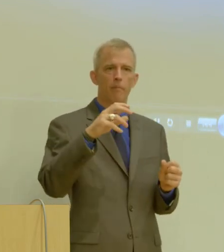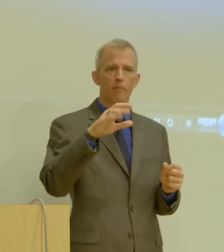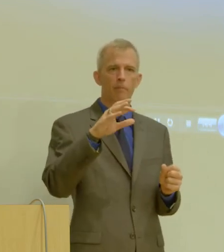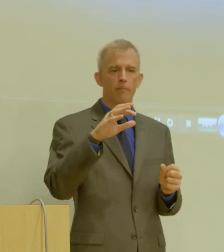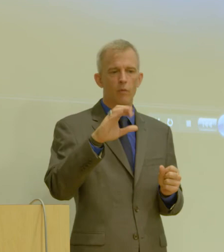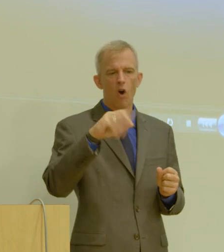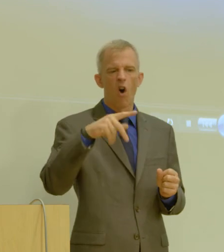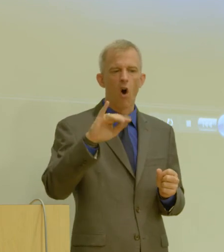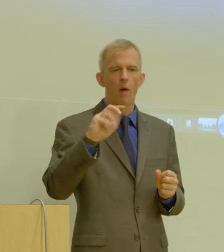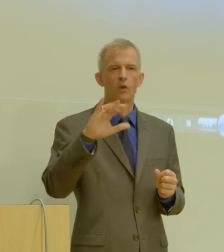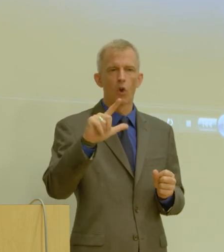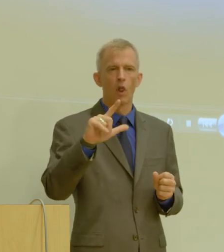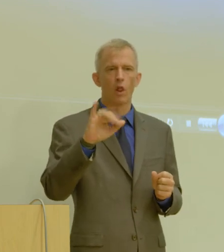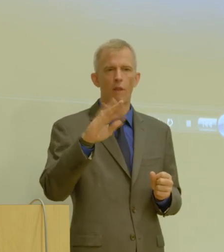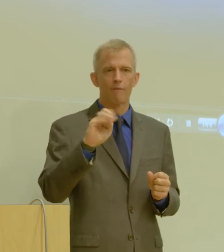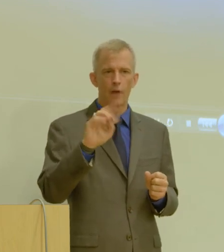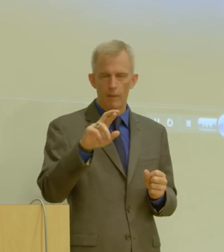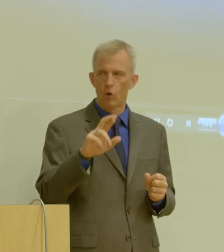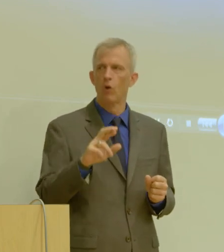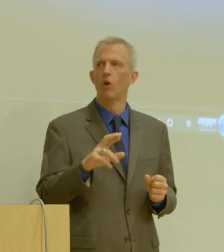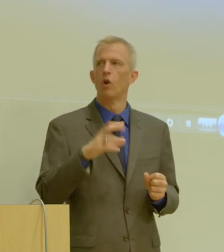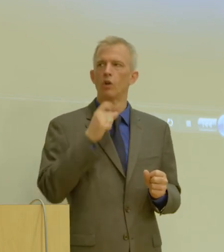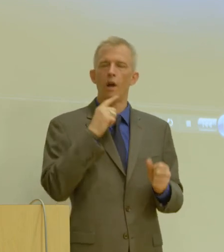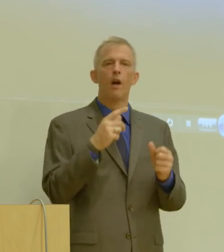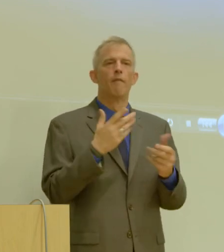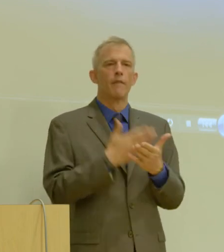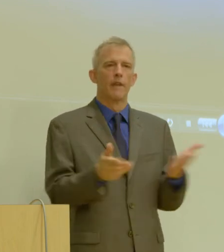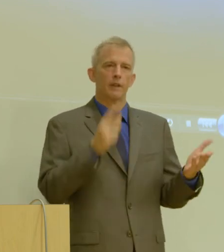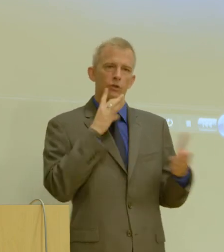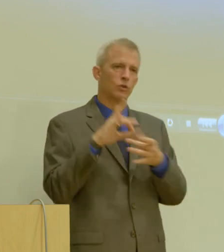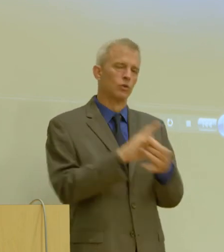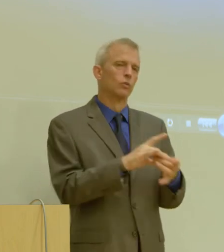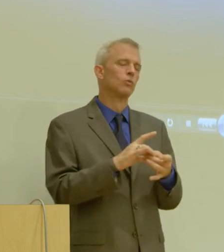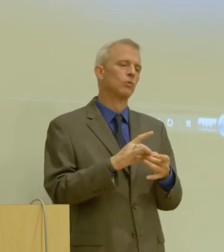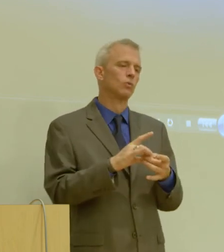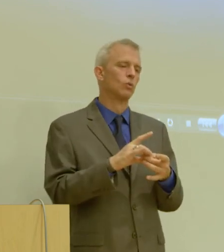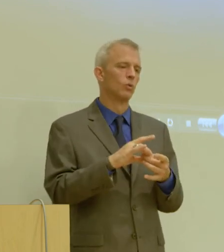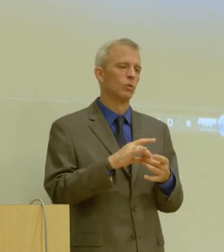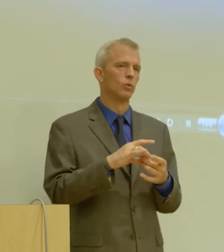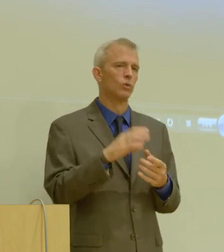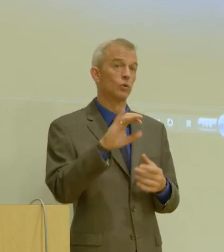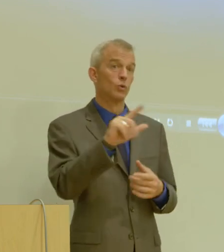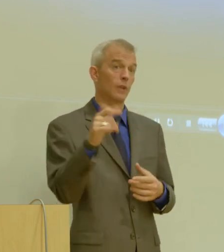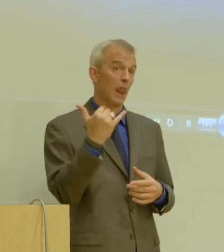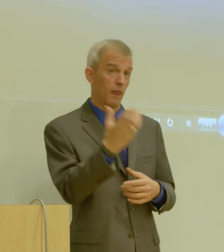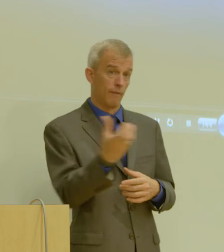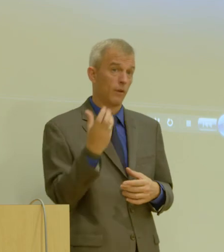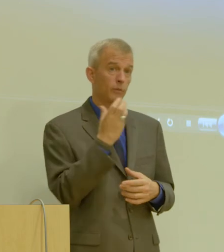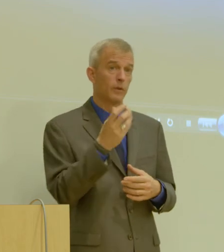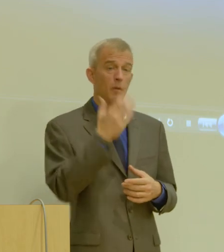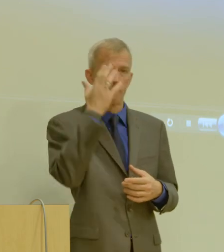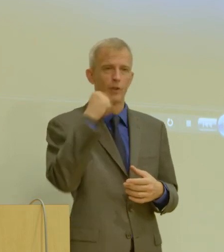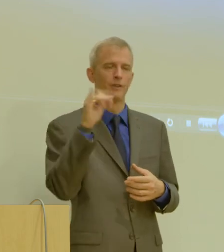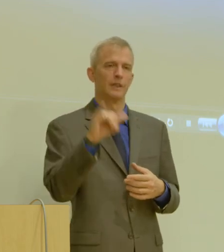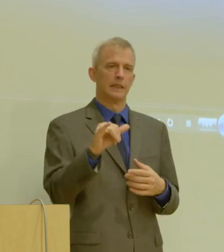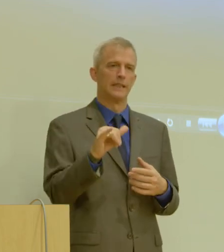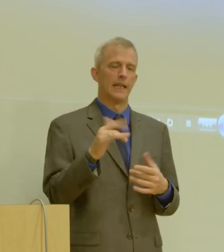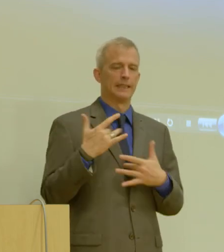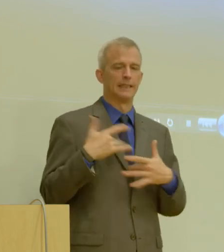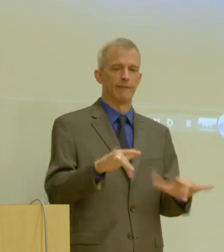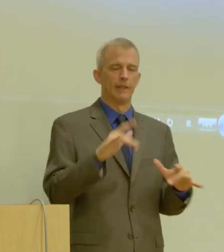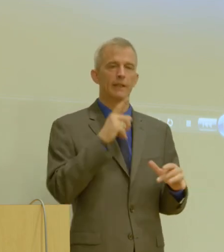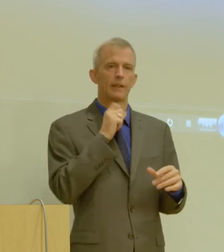that are associated with the cellular, uh, piece because, um, that fragility can be damaged in a catastrophic, uh, event.